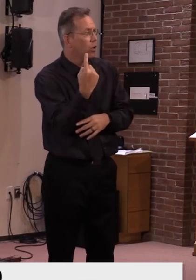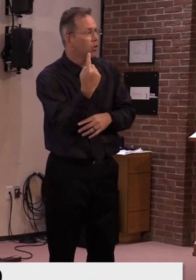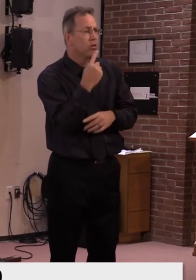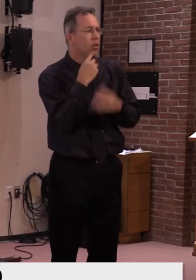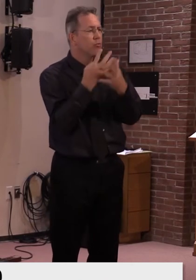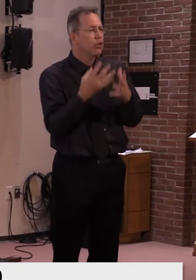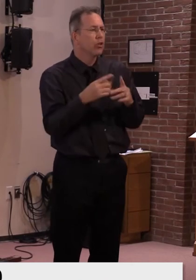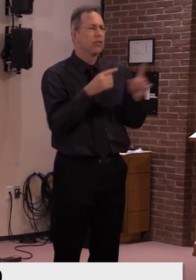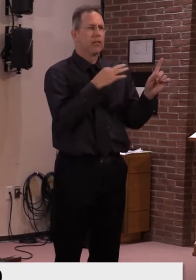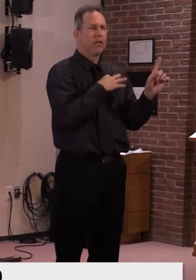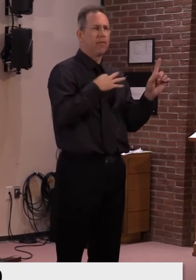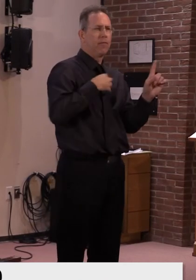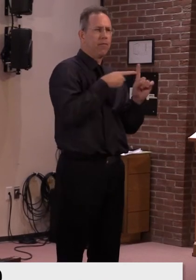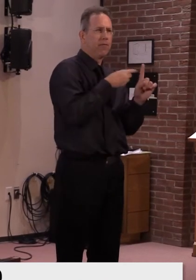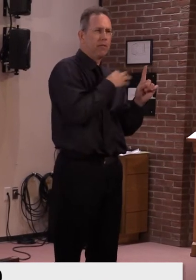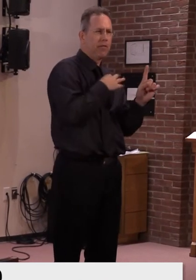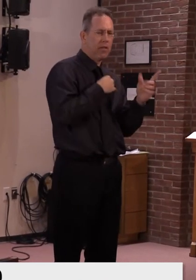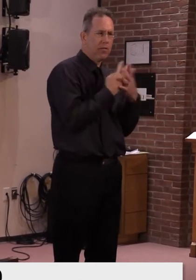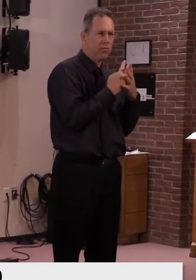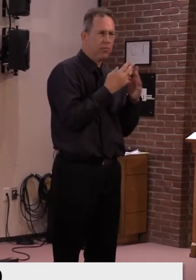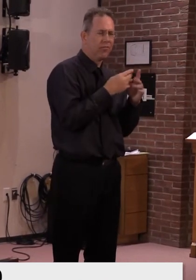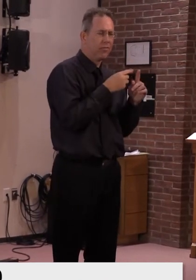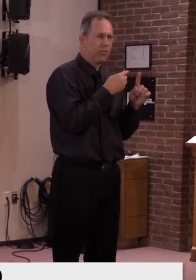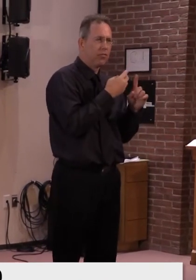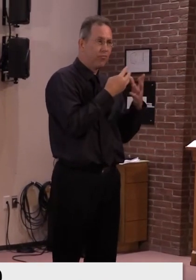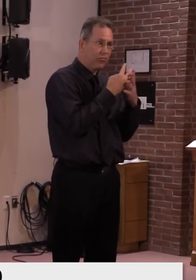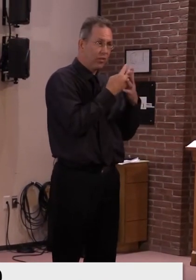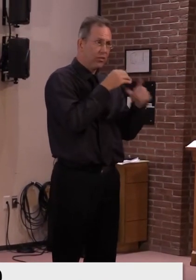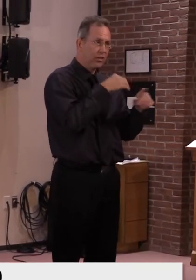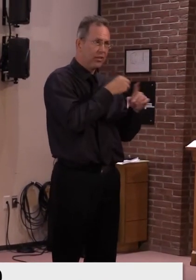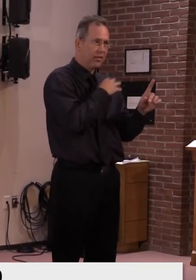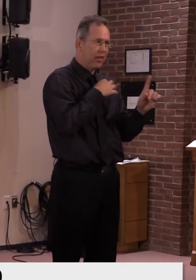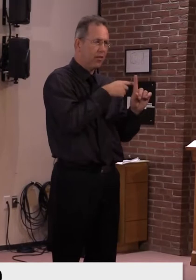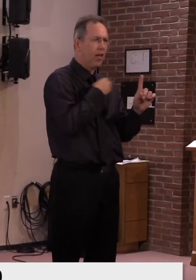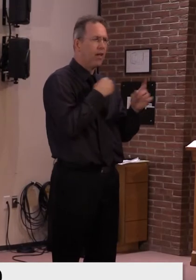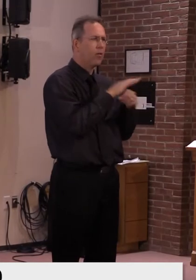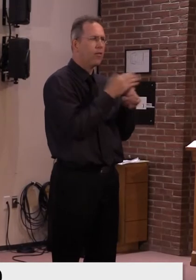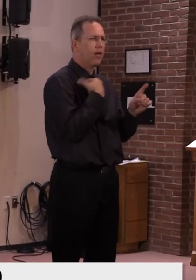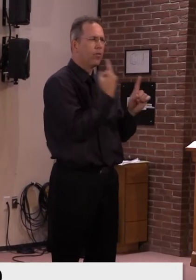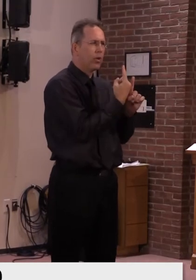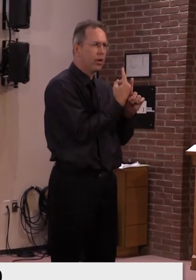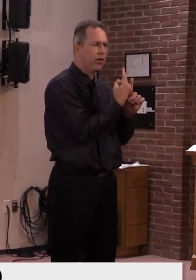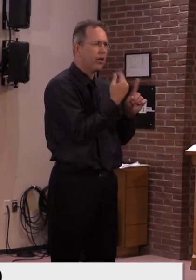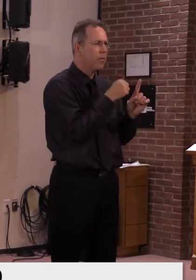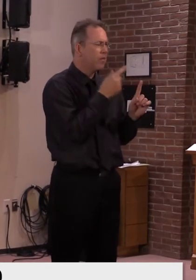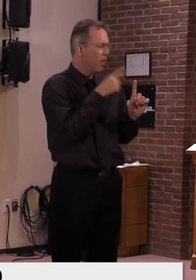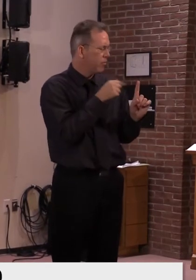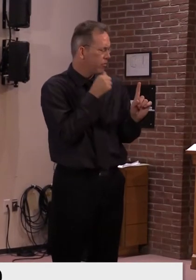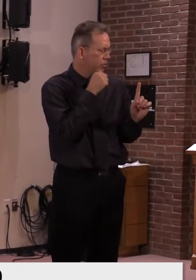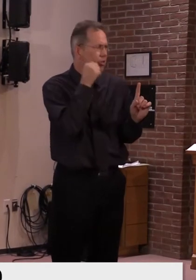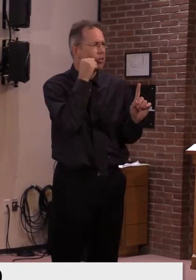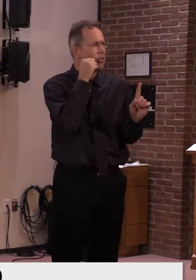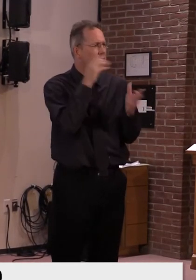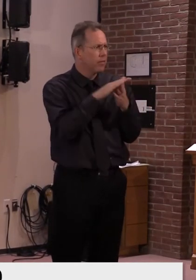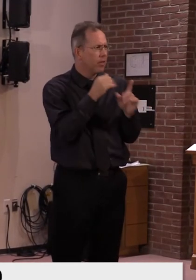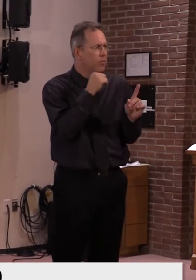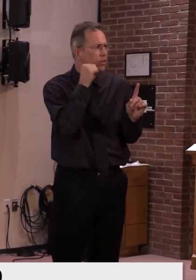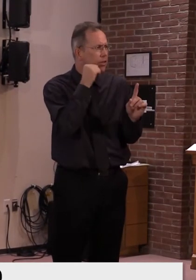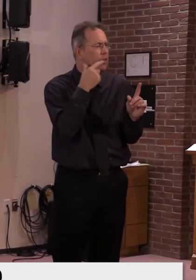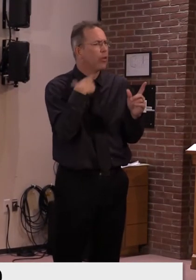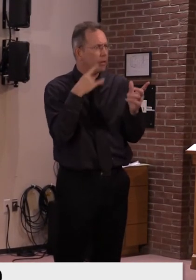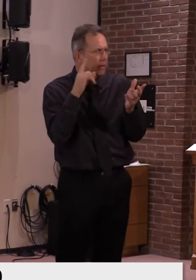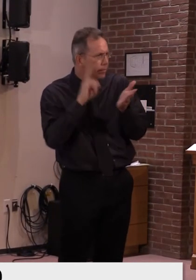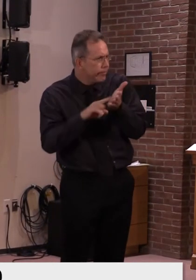um, testing that facility. I think it's today or, or yesterday, um, in terms of that facility,